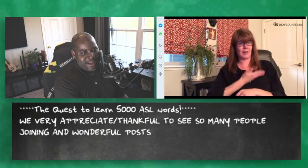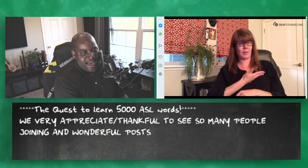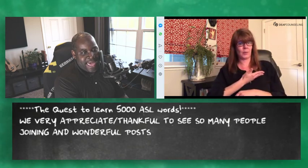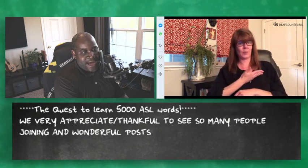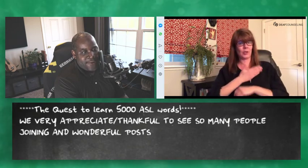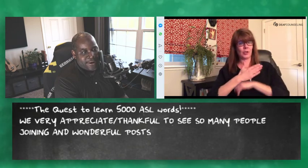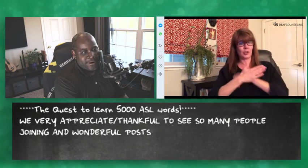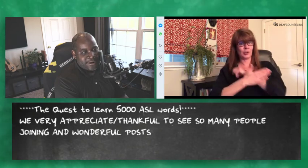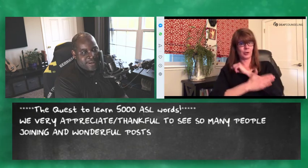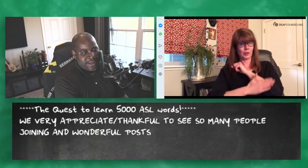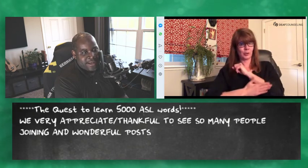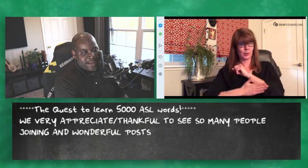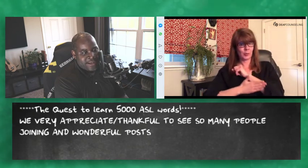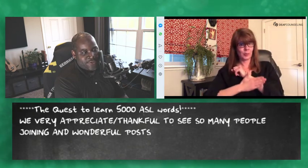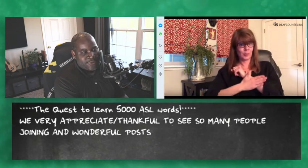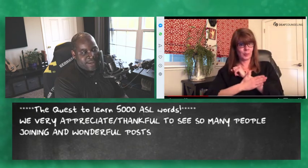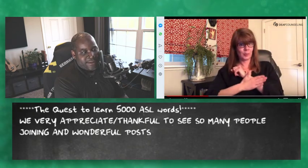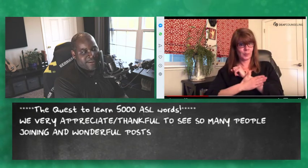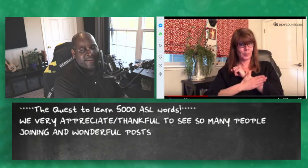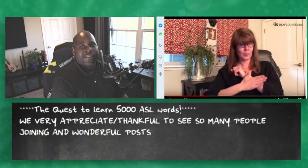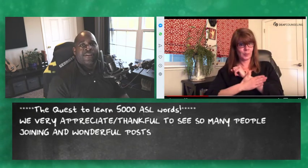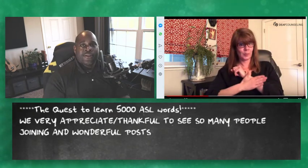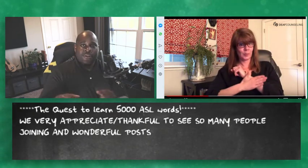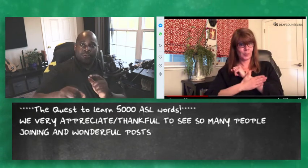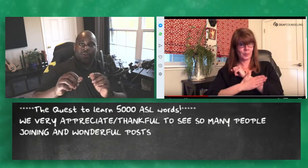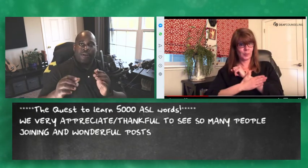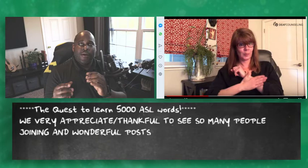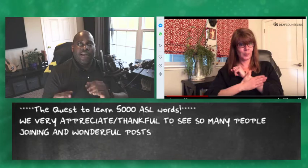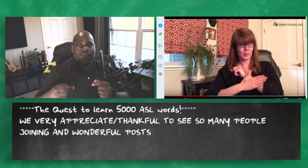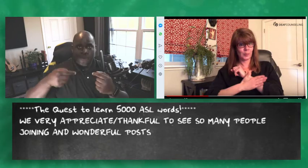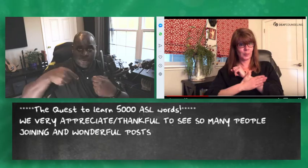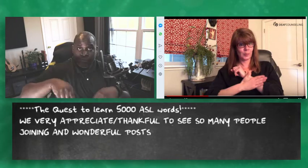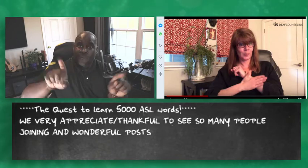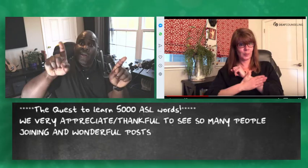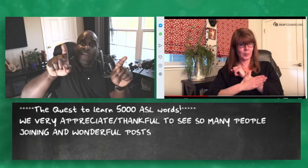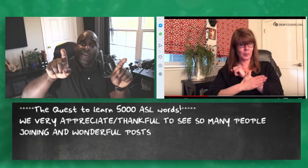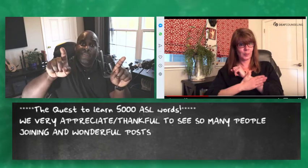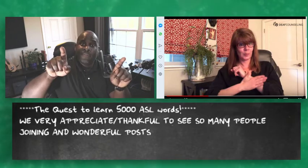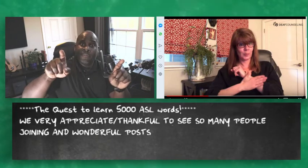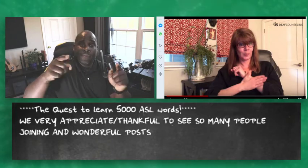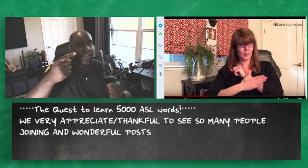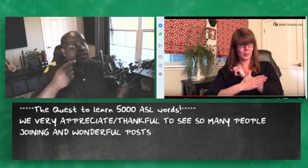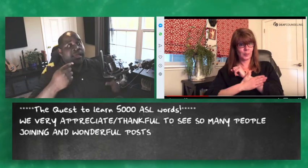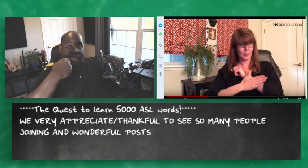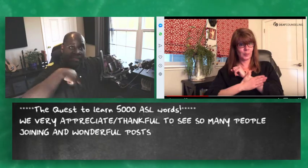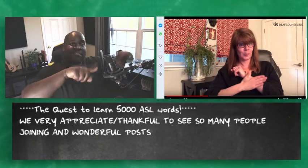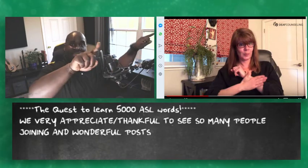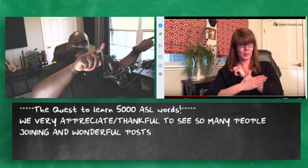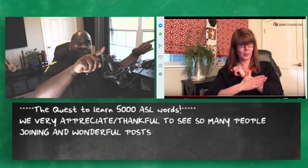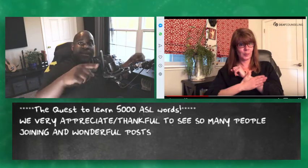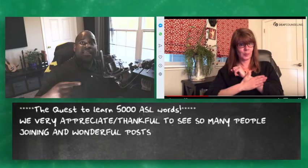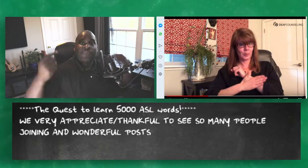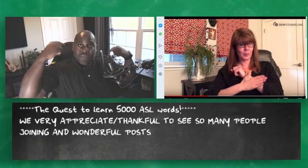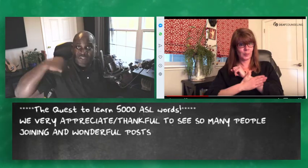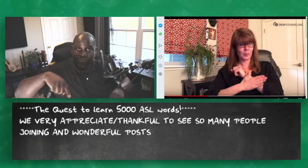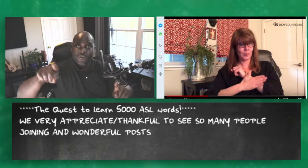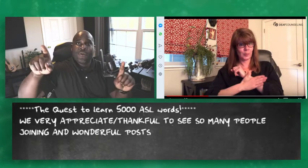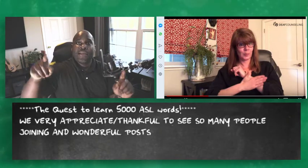our country all right so during it's like happening but during